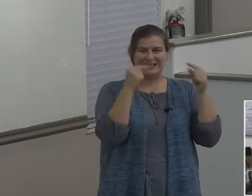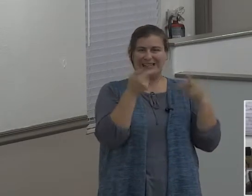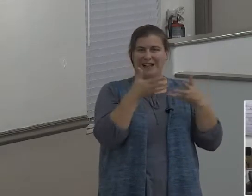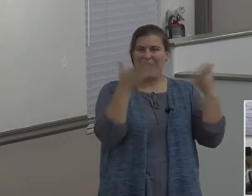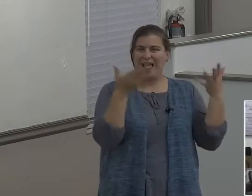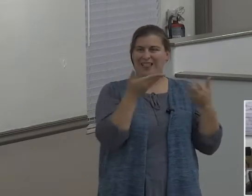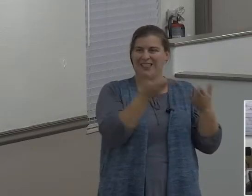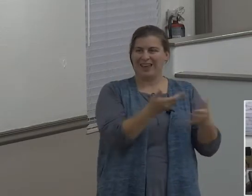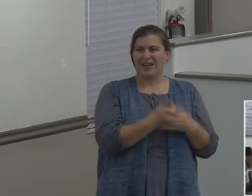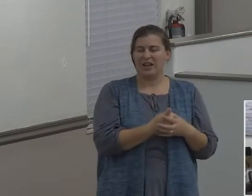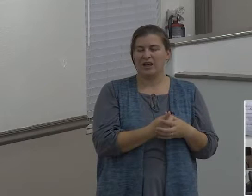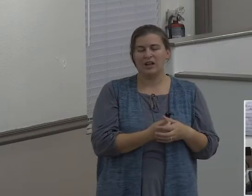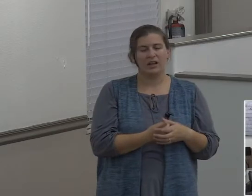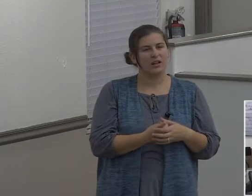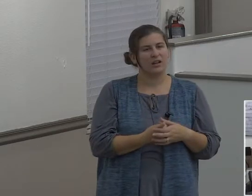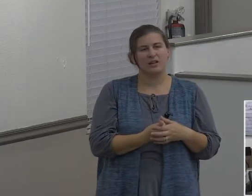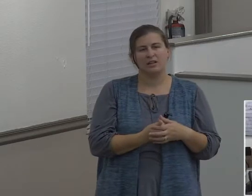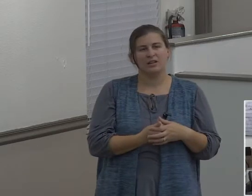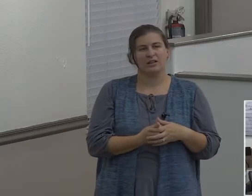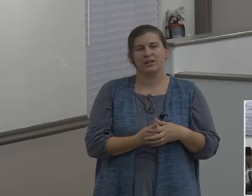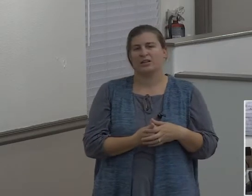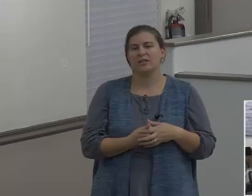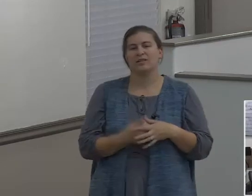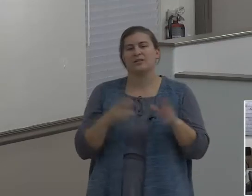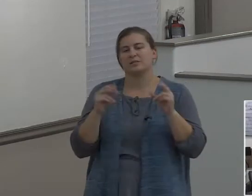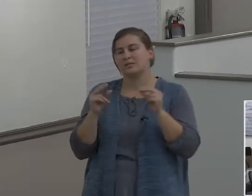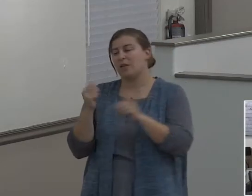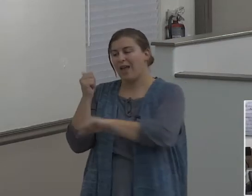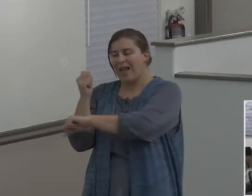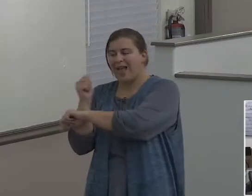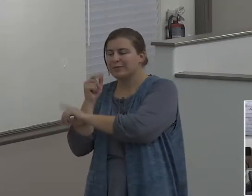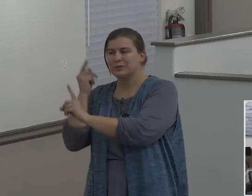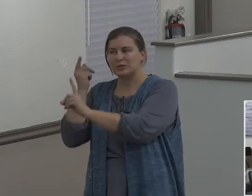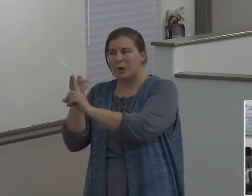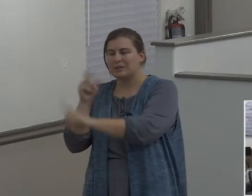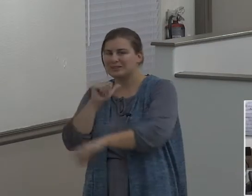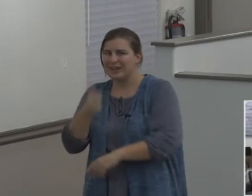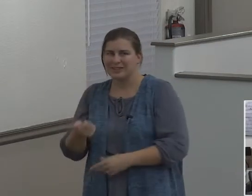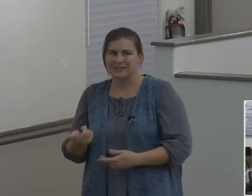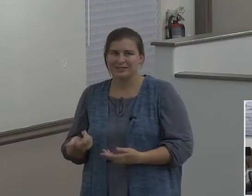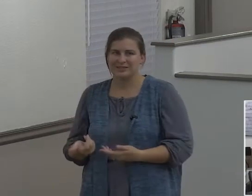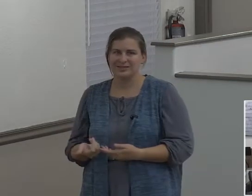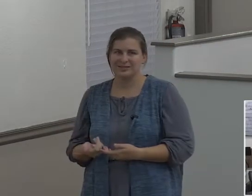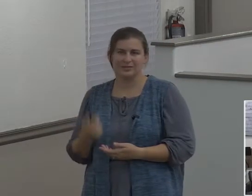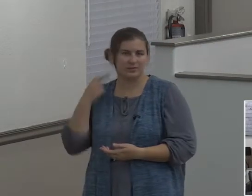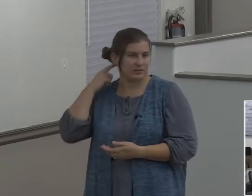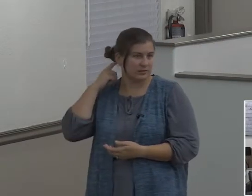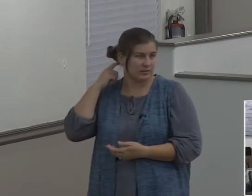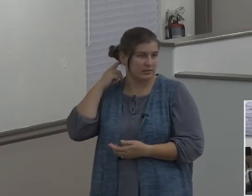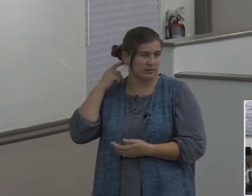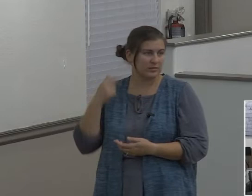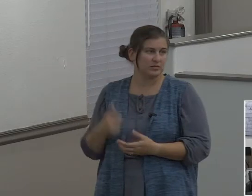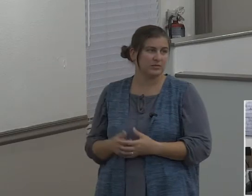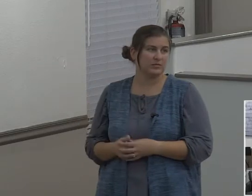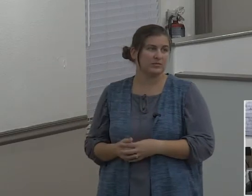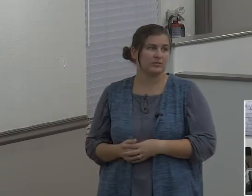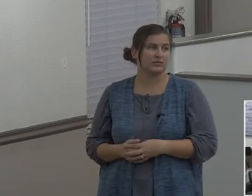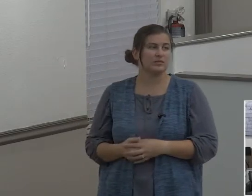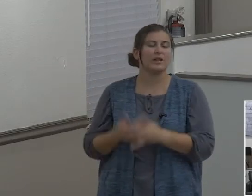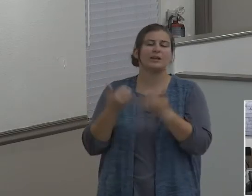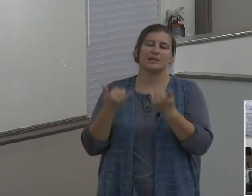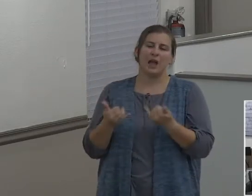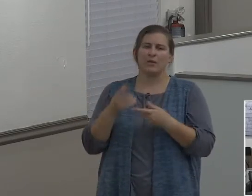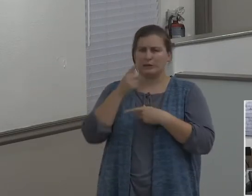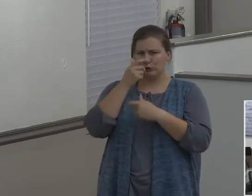that wasn't Abraham's goal. You know, now here's an interesting thing. While Lot